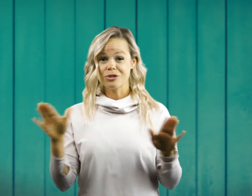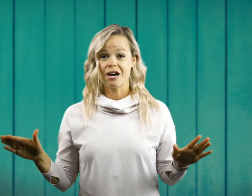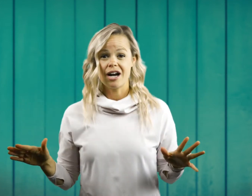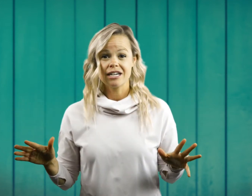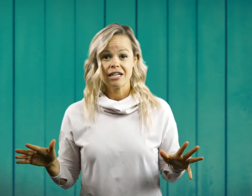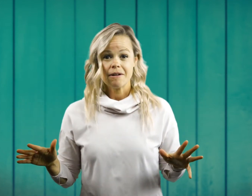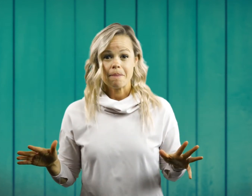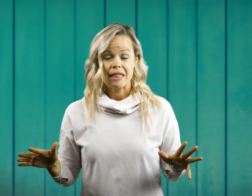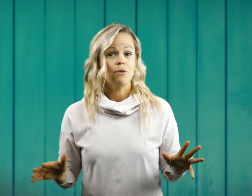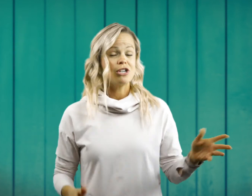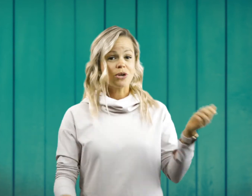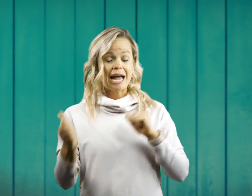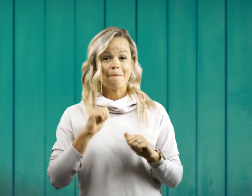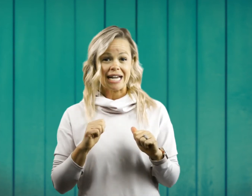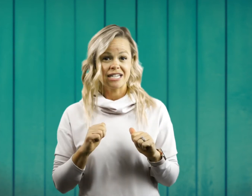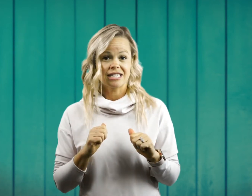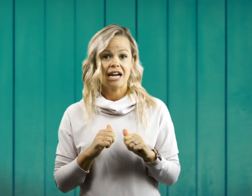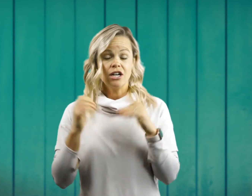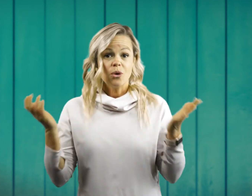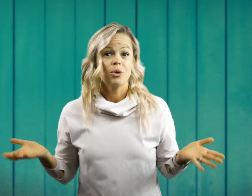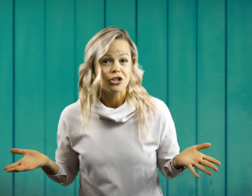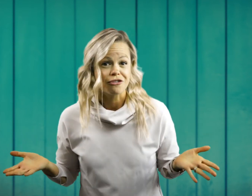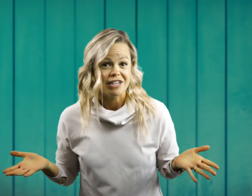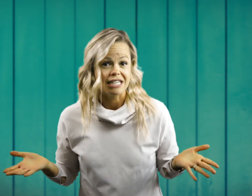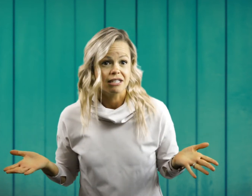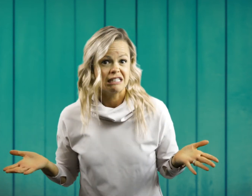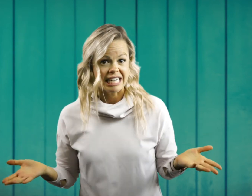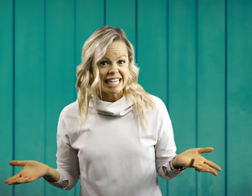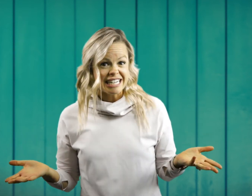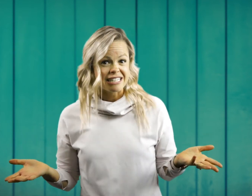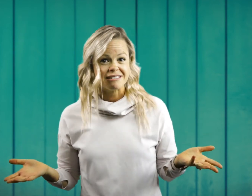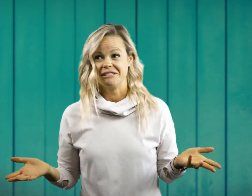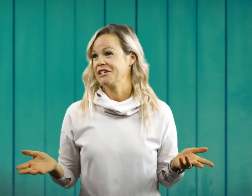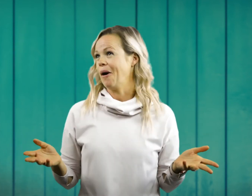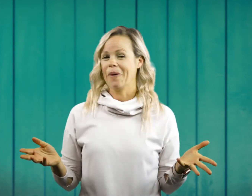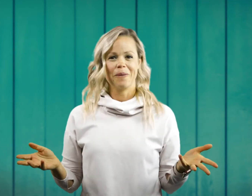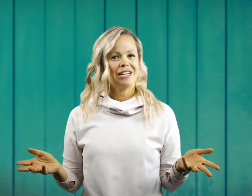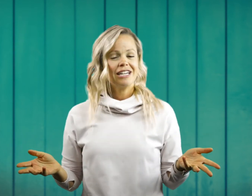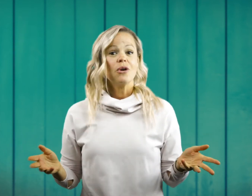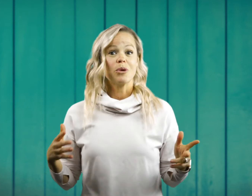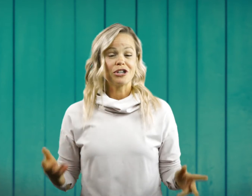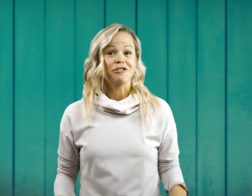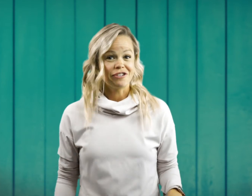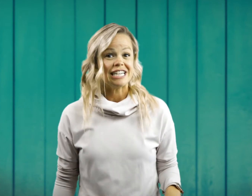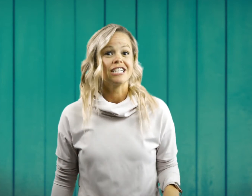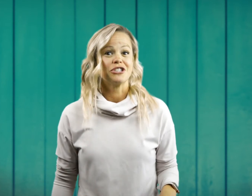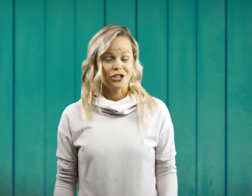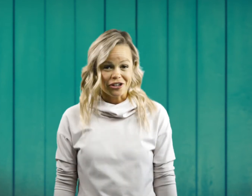on? And when you came back inside, were your feet clean? No. Were your feet dirty?